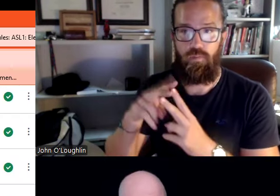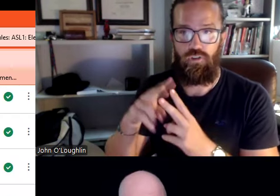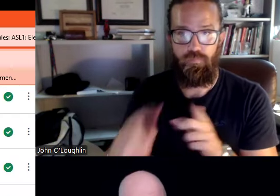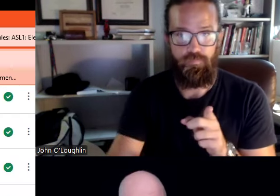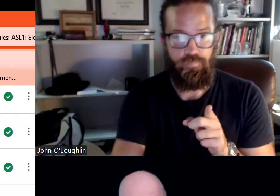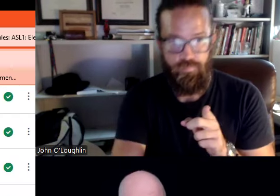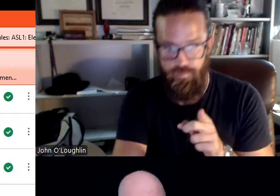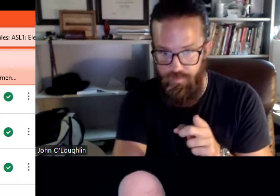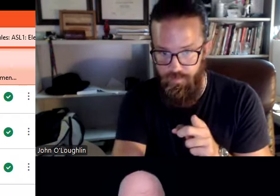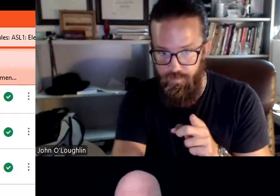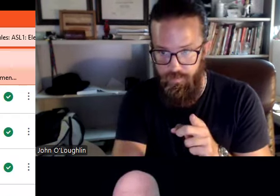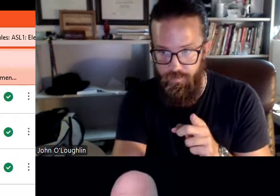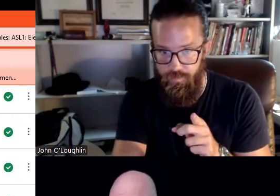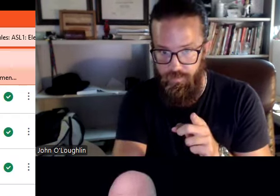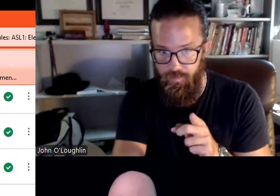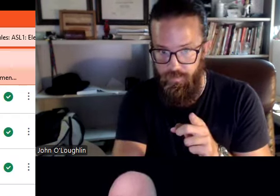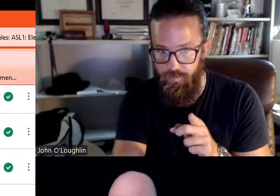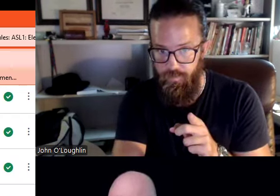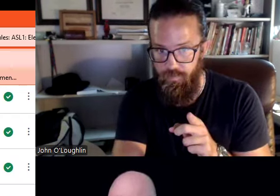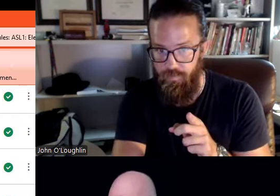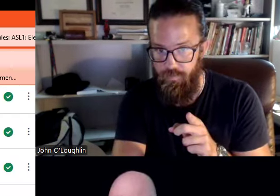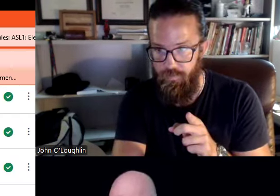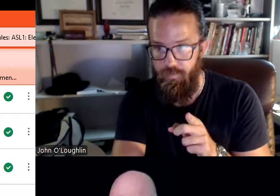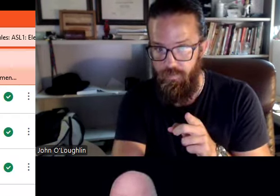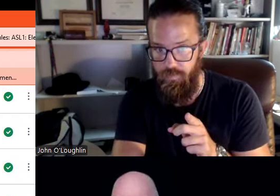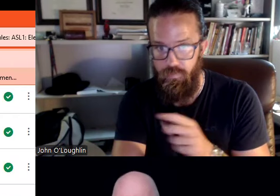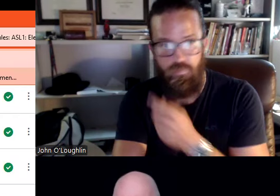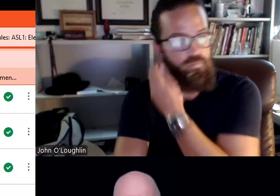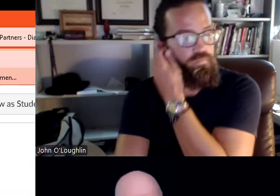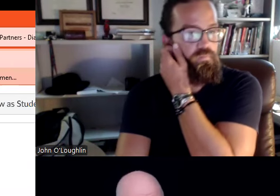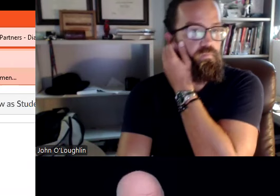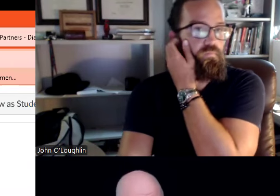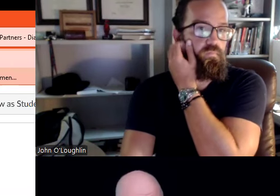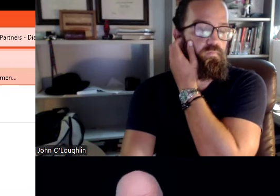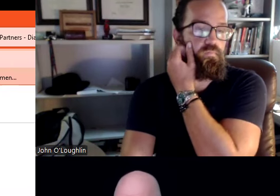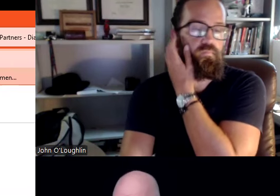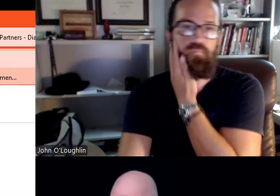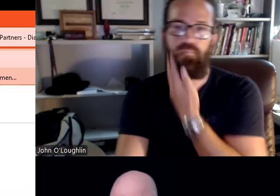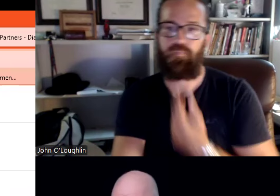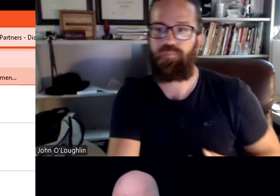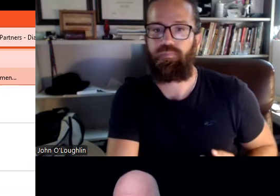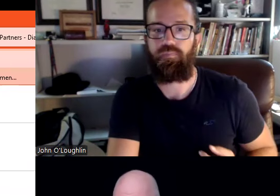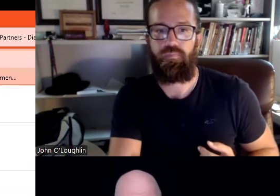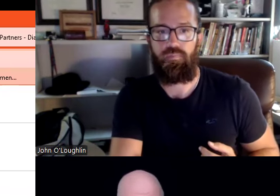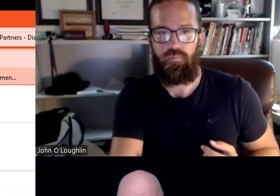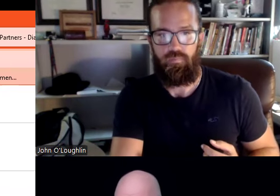So, now, back to your Zoom partner. And this is important. You see here, the dialogue scripts.